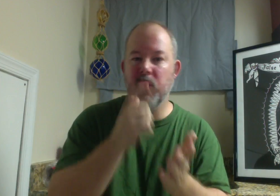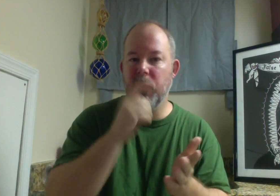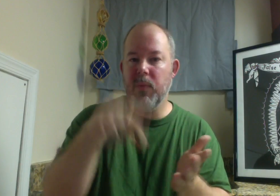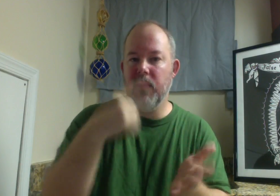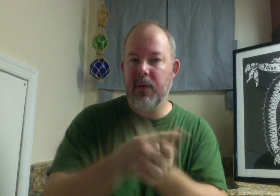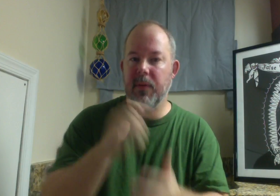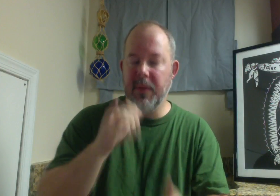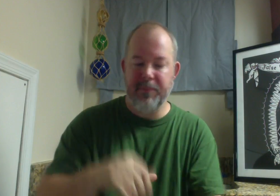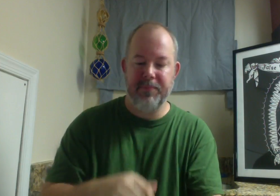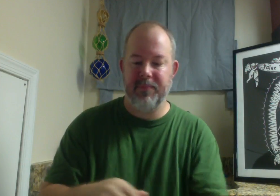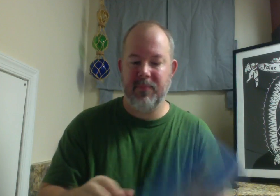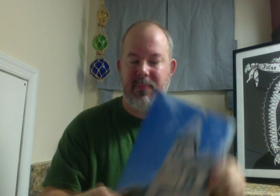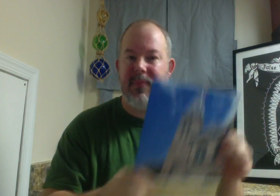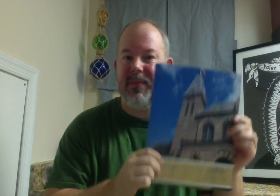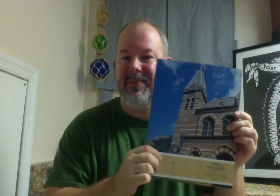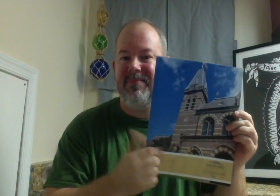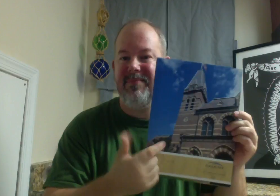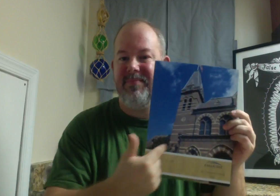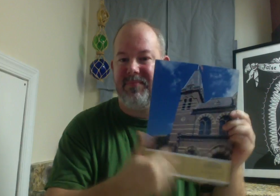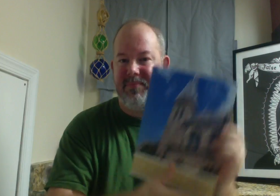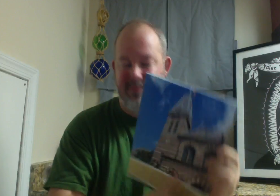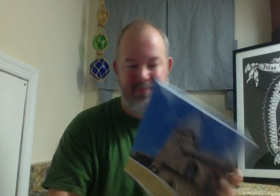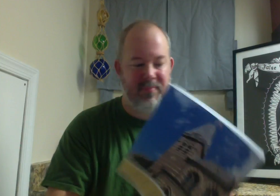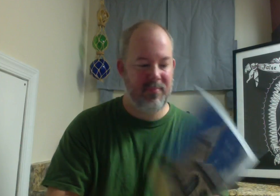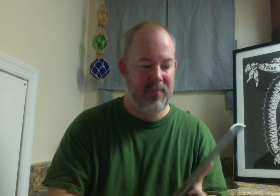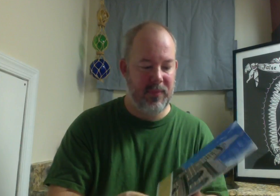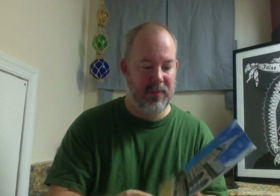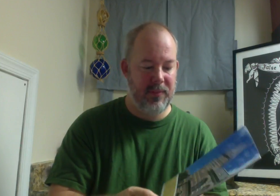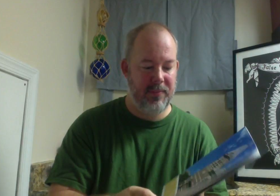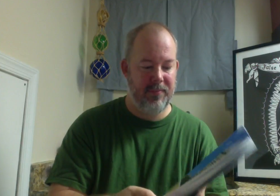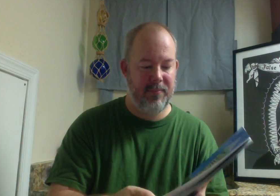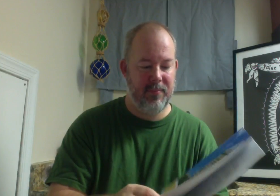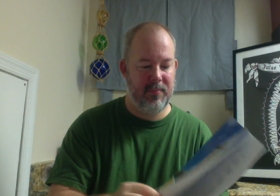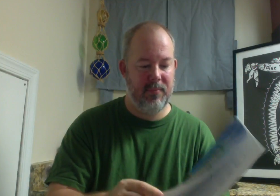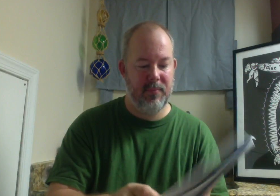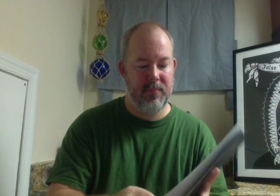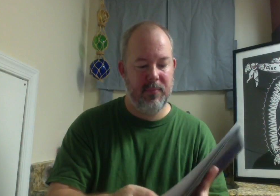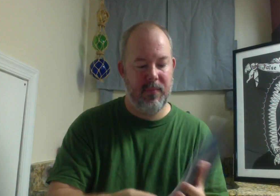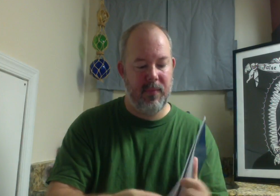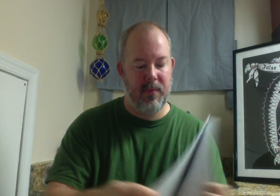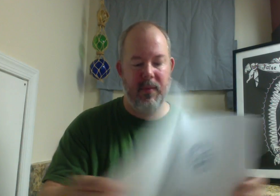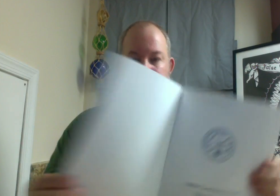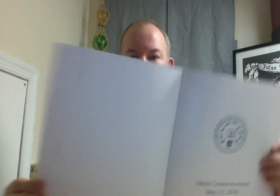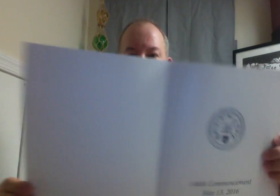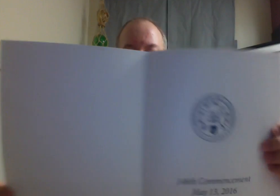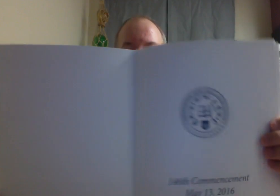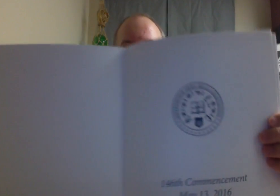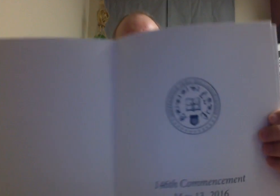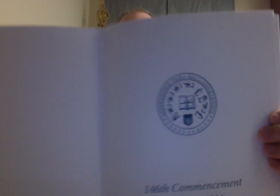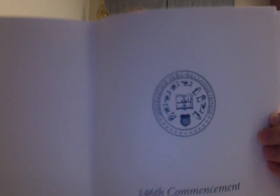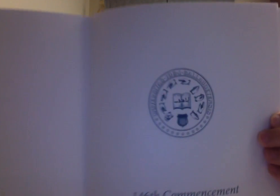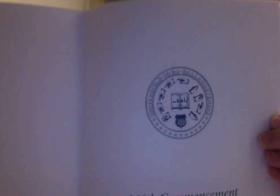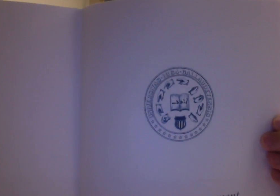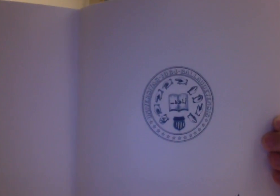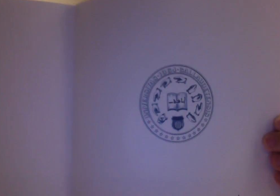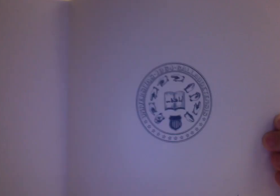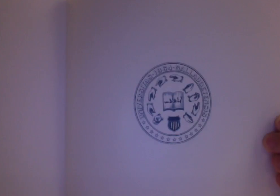I want on I on feet. I don't